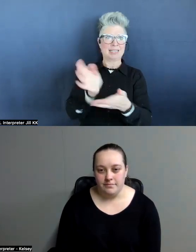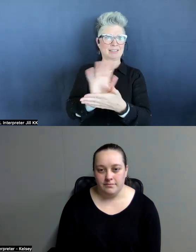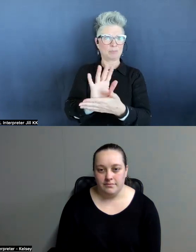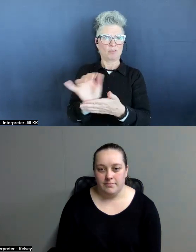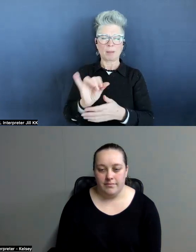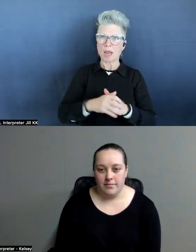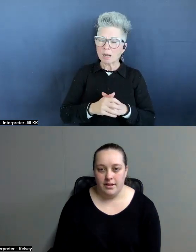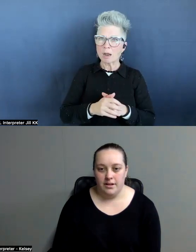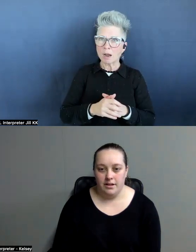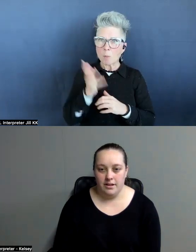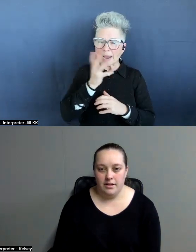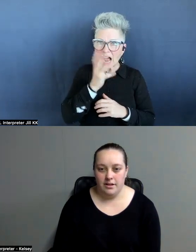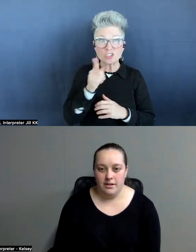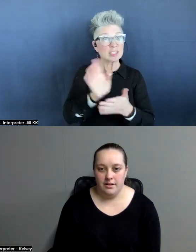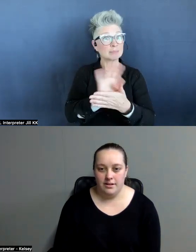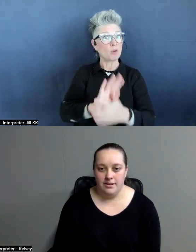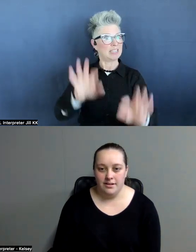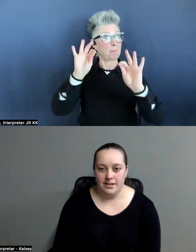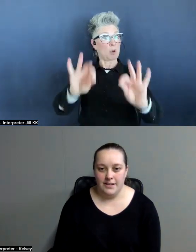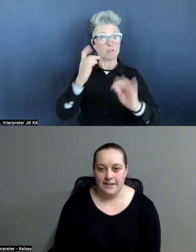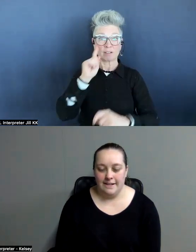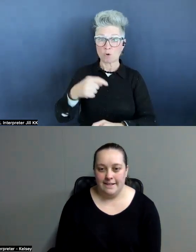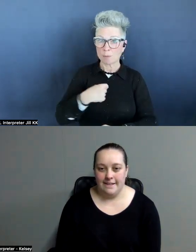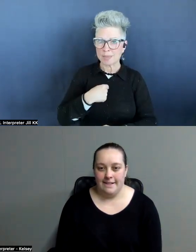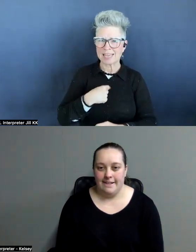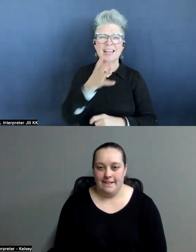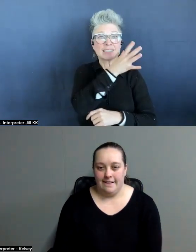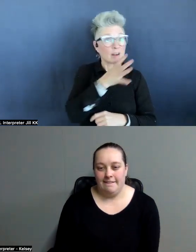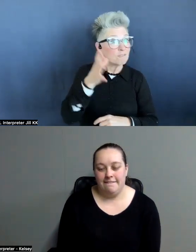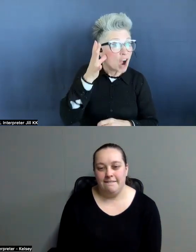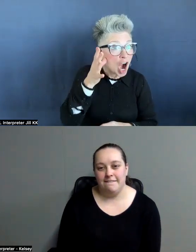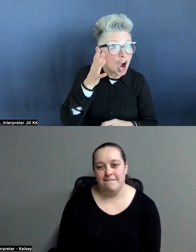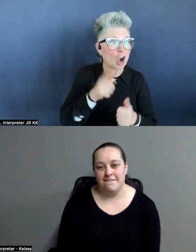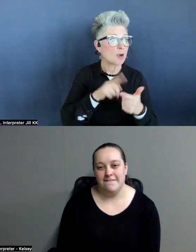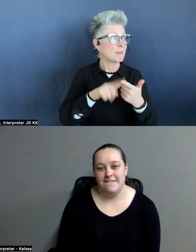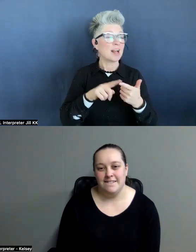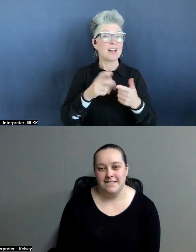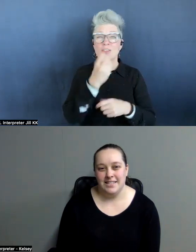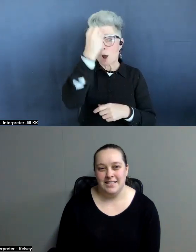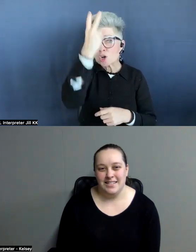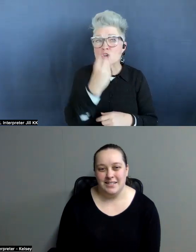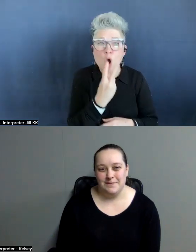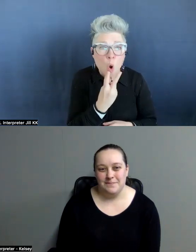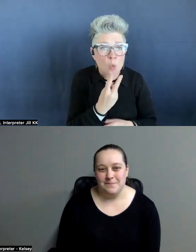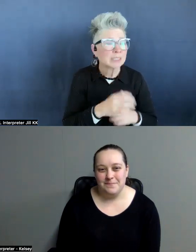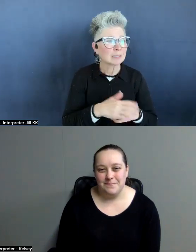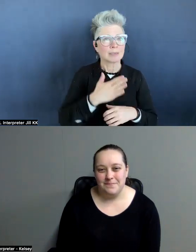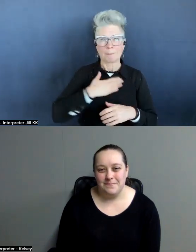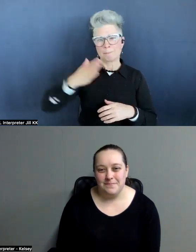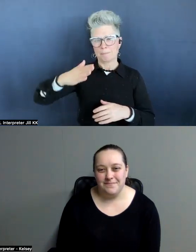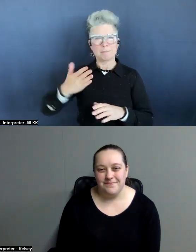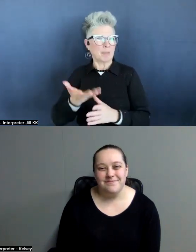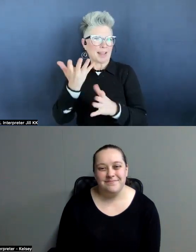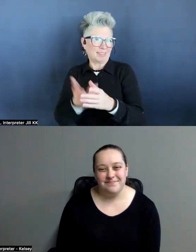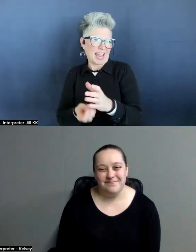gosh, this movie is like perfect for me. It's on a farm and there are goats in it. You know, my late husband was a goat farmer.